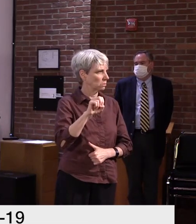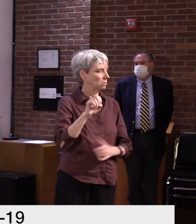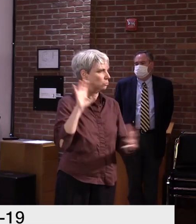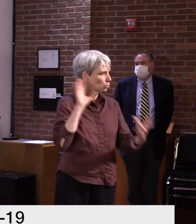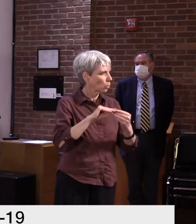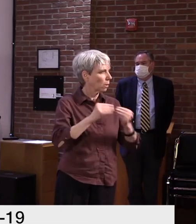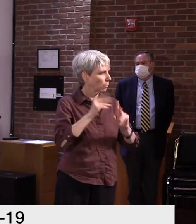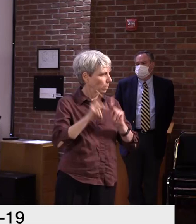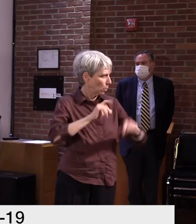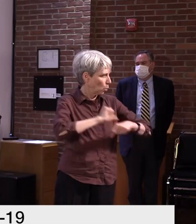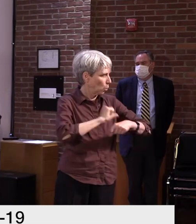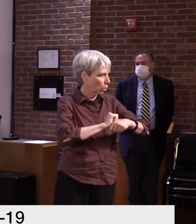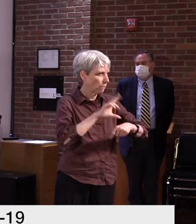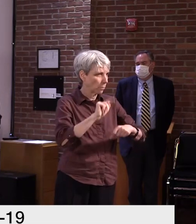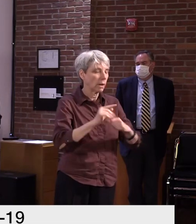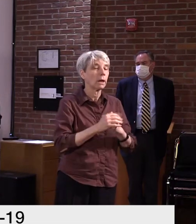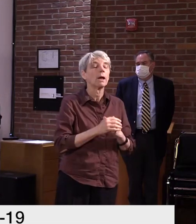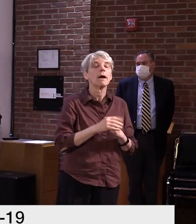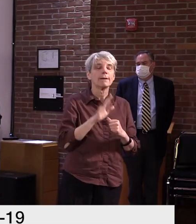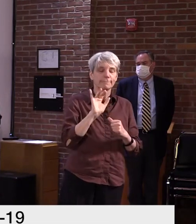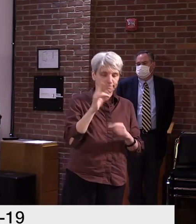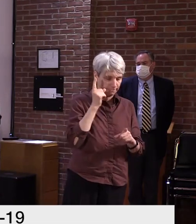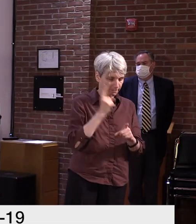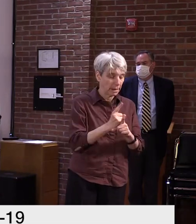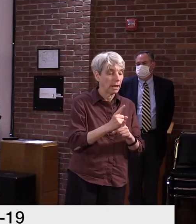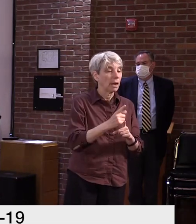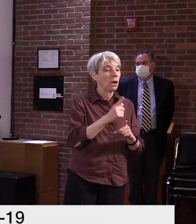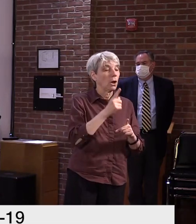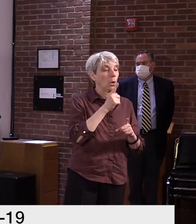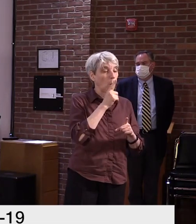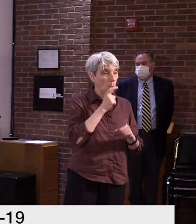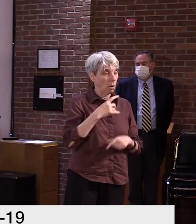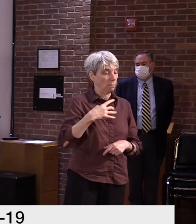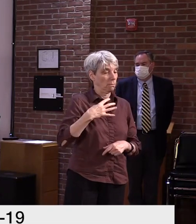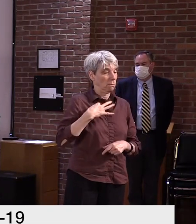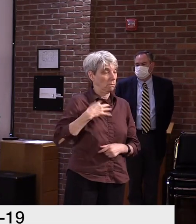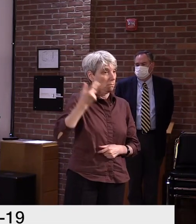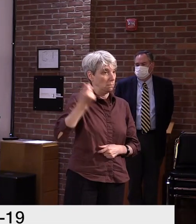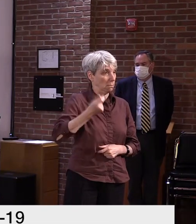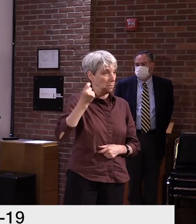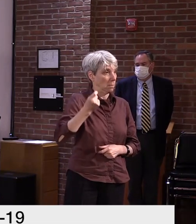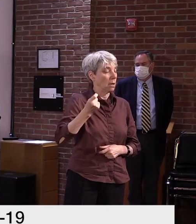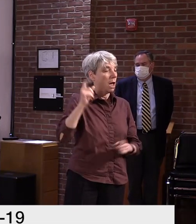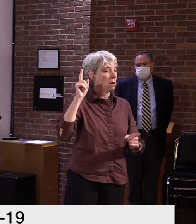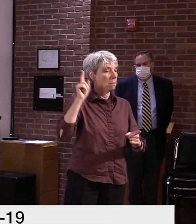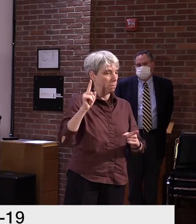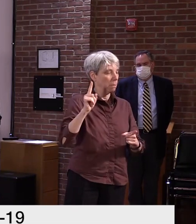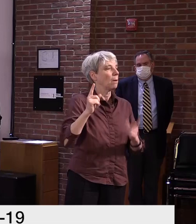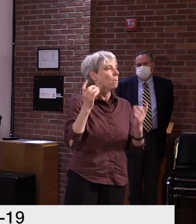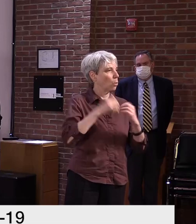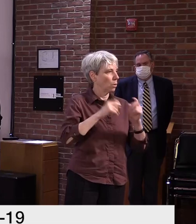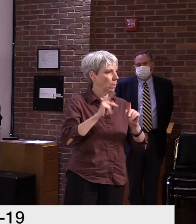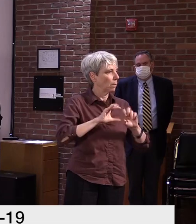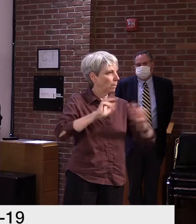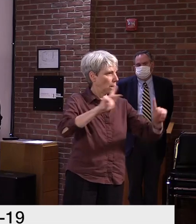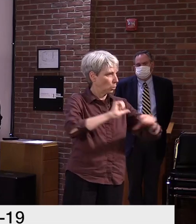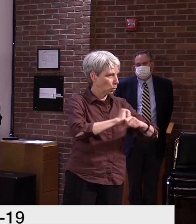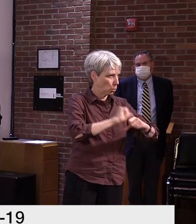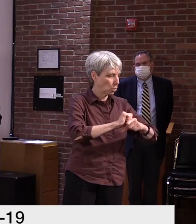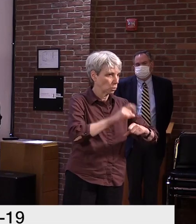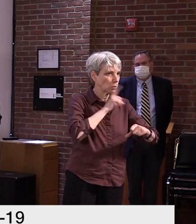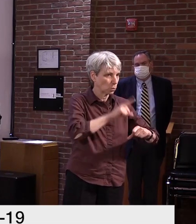we are seeing in terms of unemployment that people are going back to work. There is also